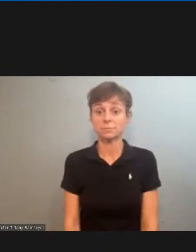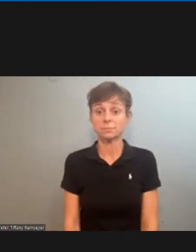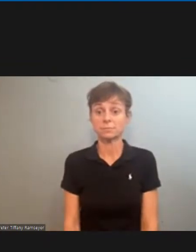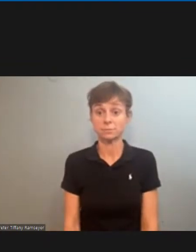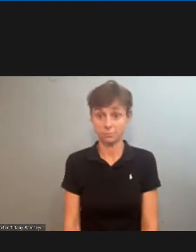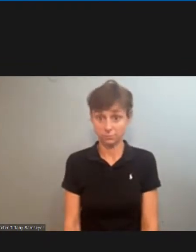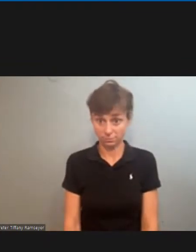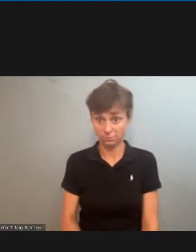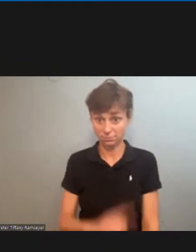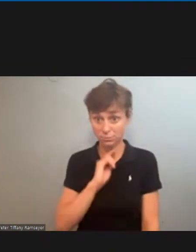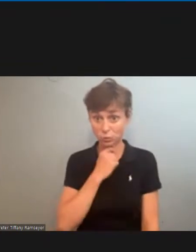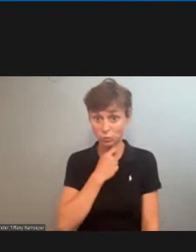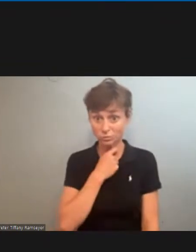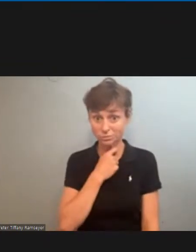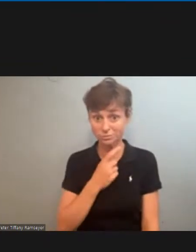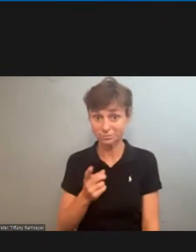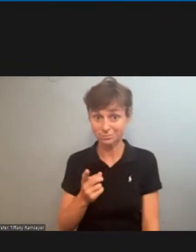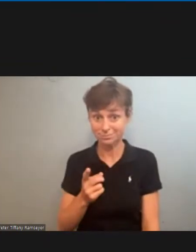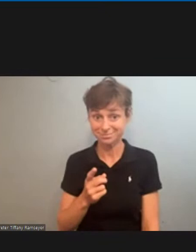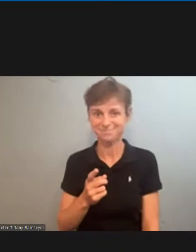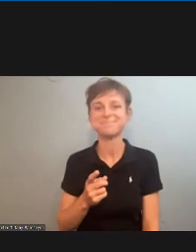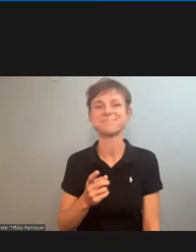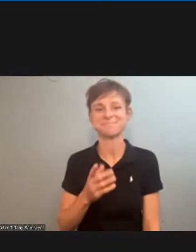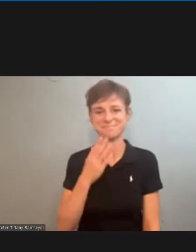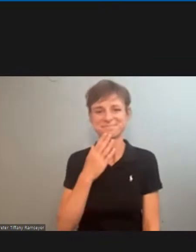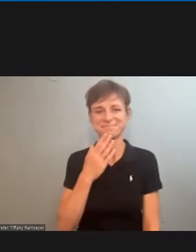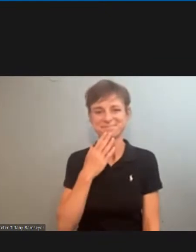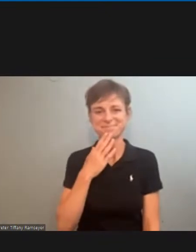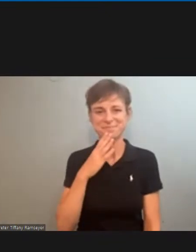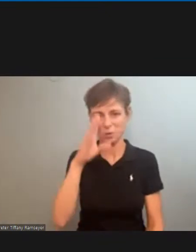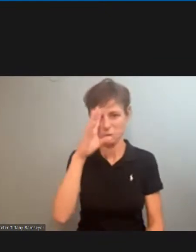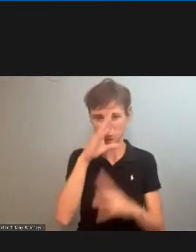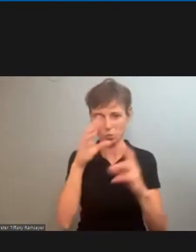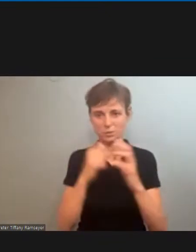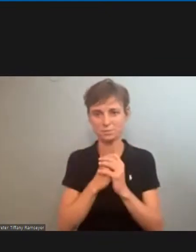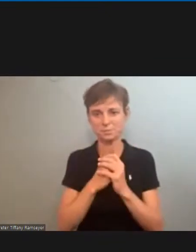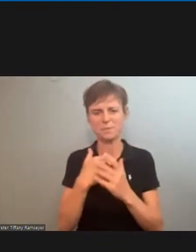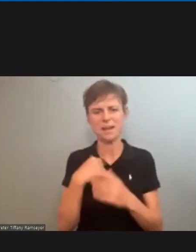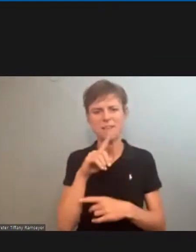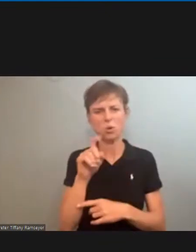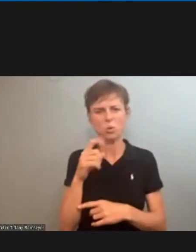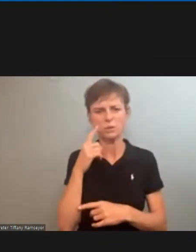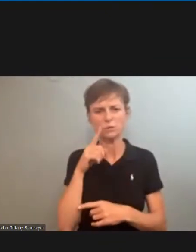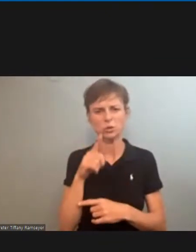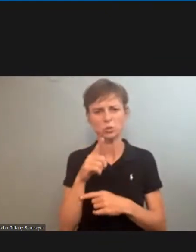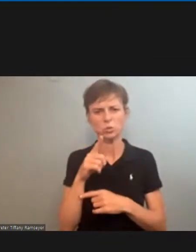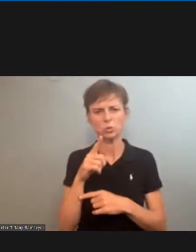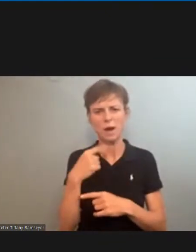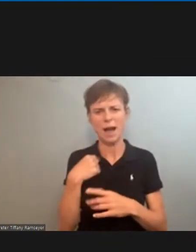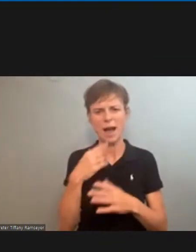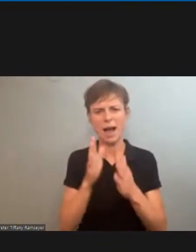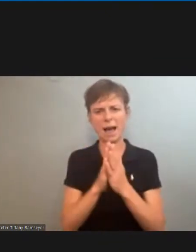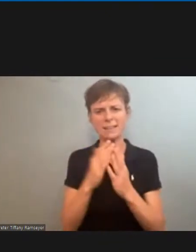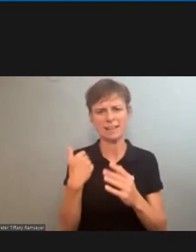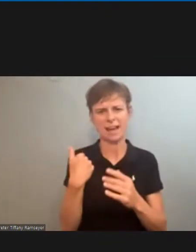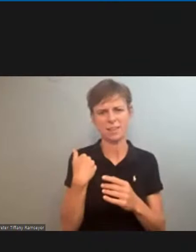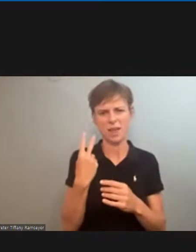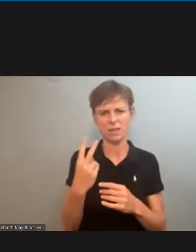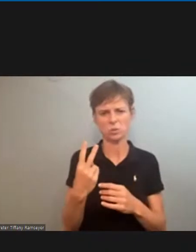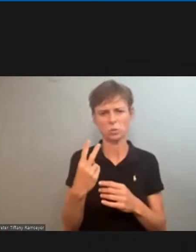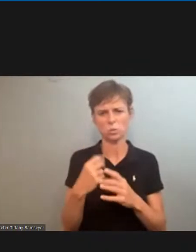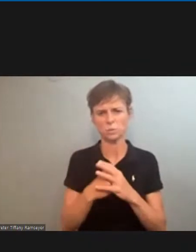are you on mute thank you president dimistine i have a question for you that i've asked on the last two